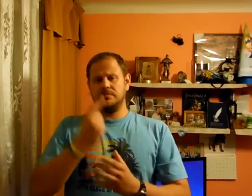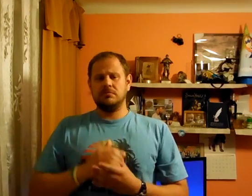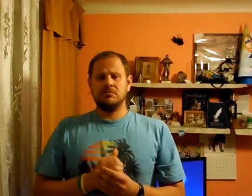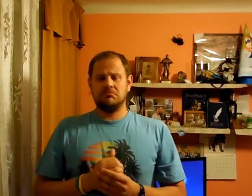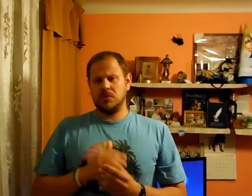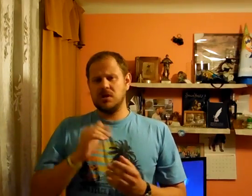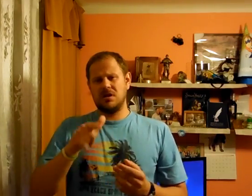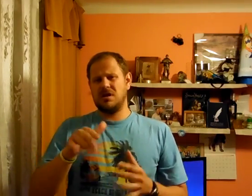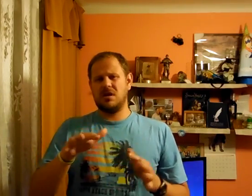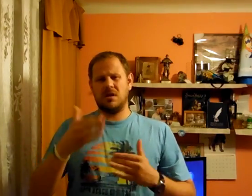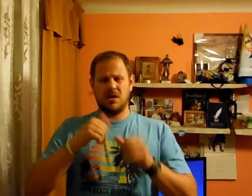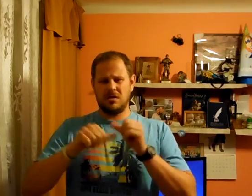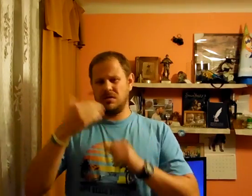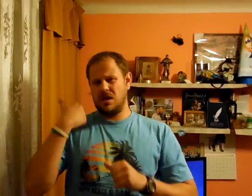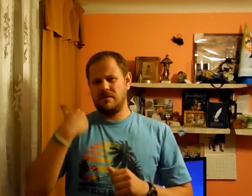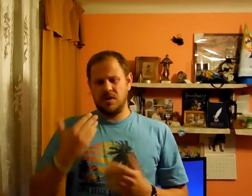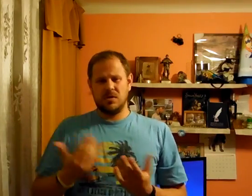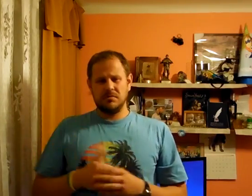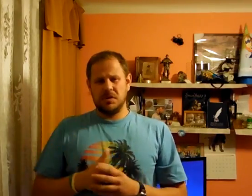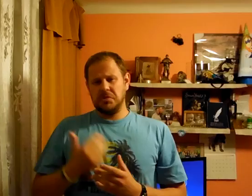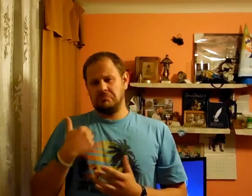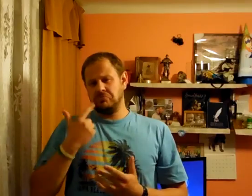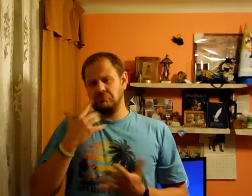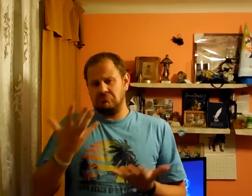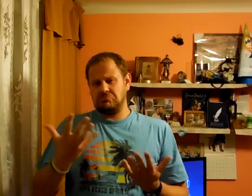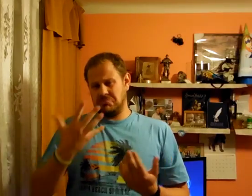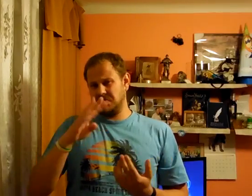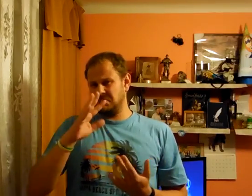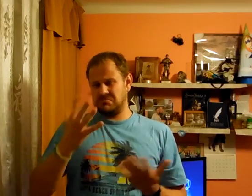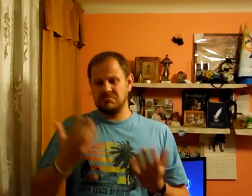Finally. How far is this station? Can we go there? Yeah, look.